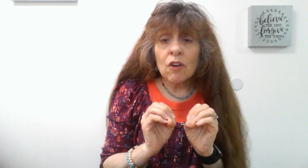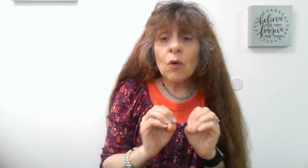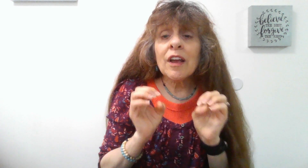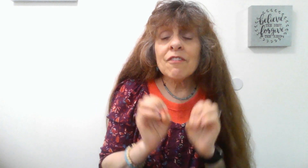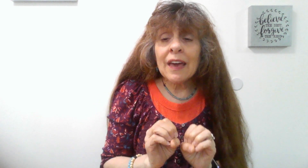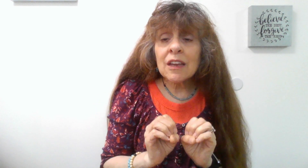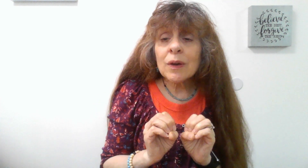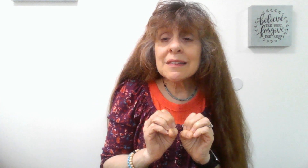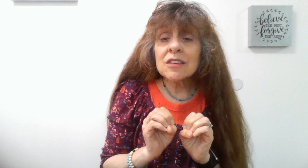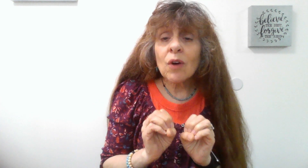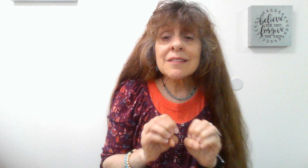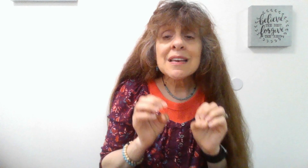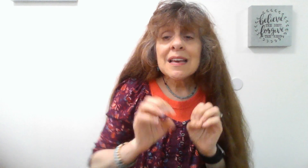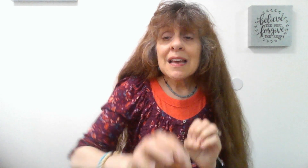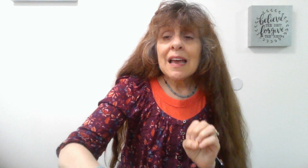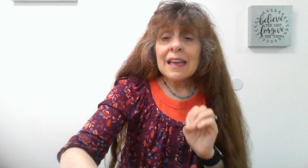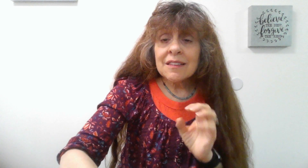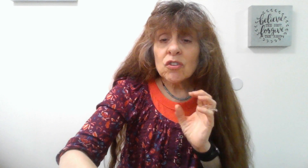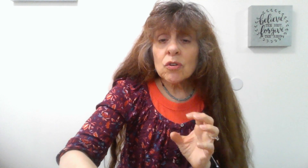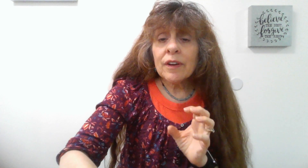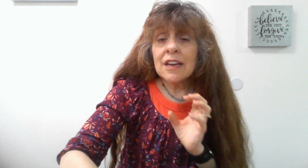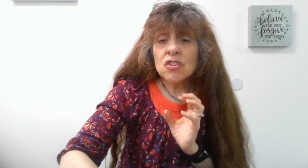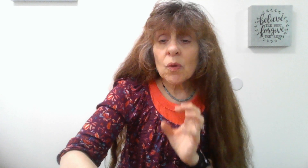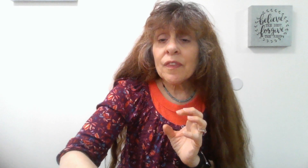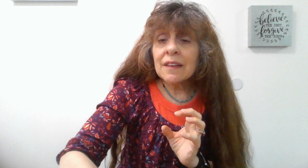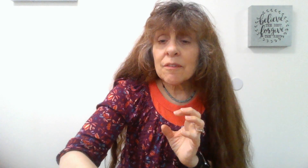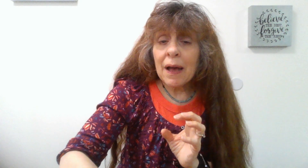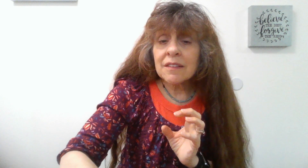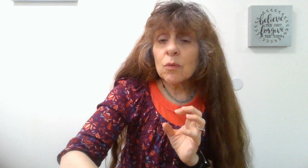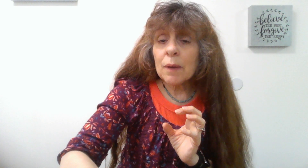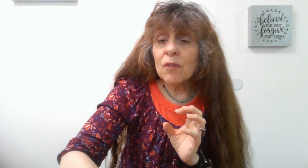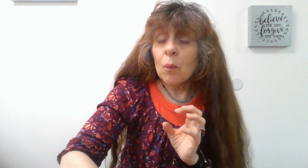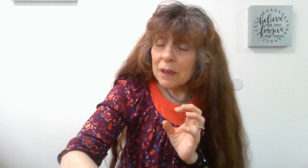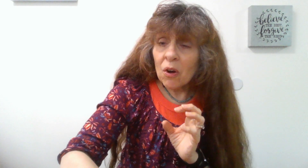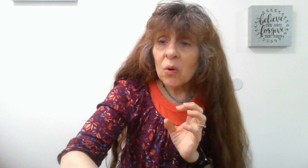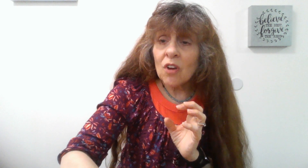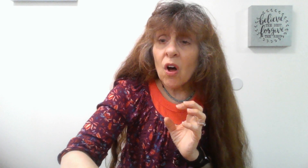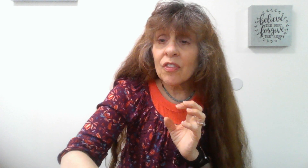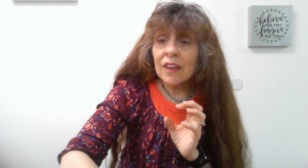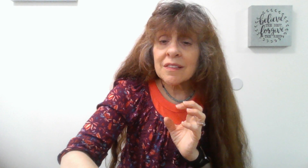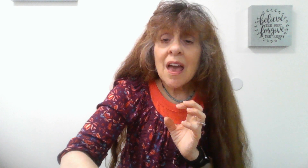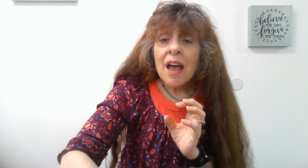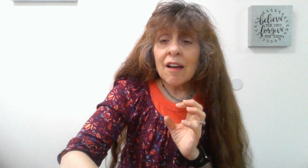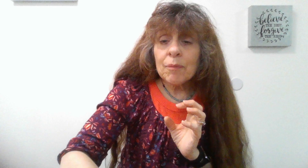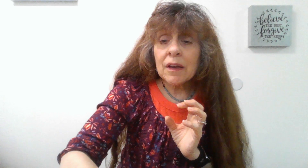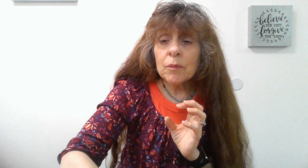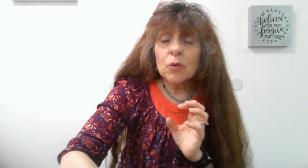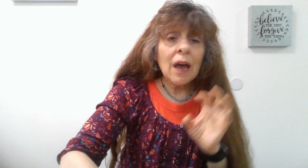Therefore, if anyone is in Christ, is a new creation. Old things have passed away. Behold, all things have become new. And I